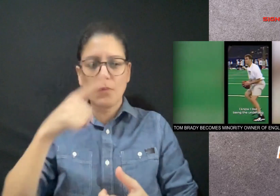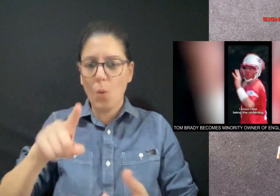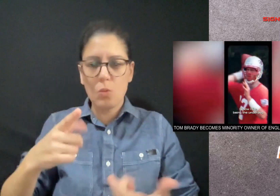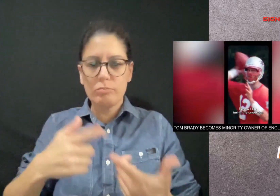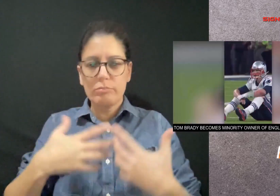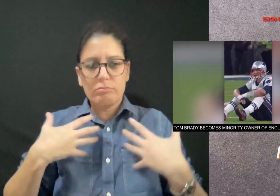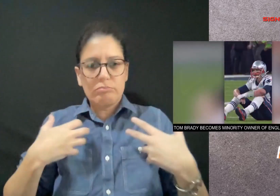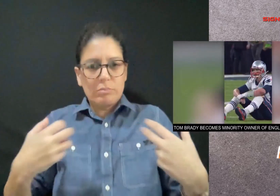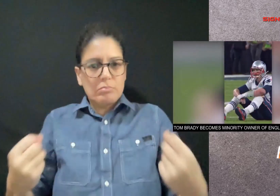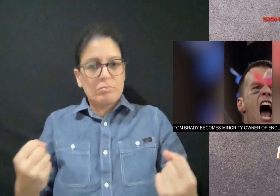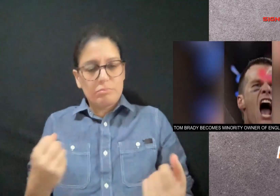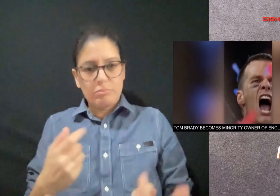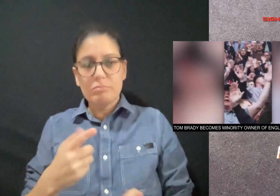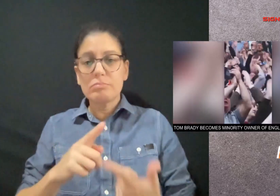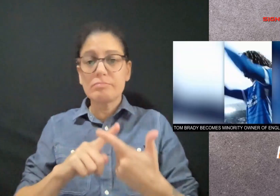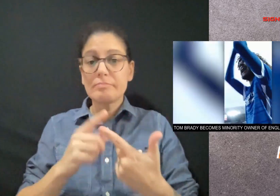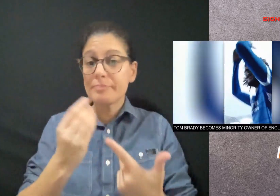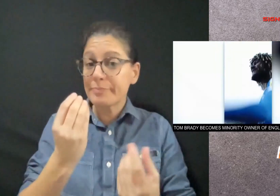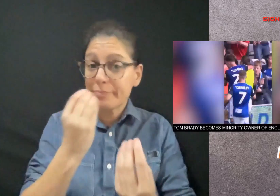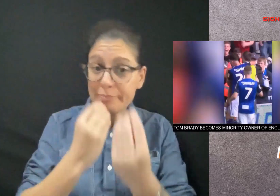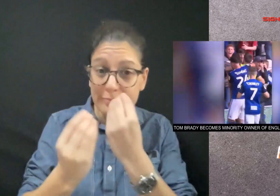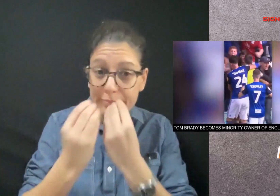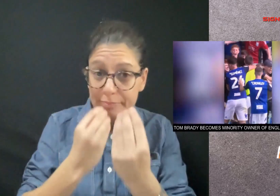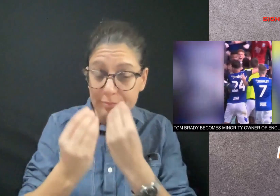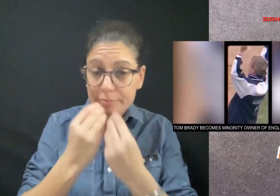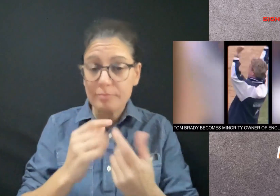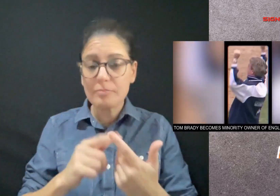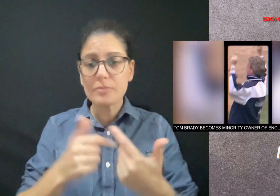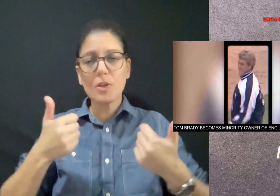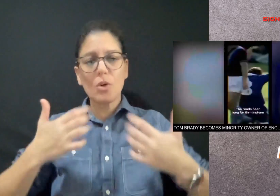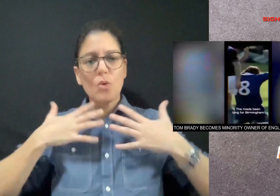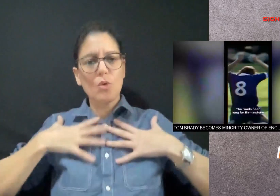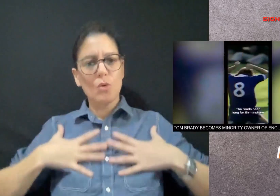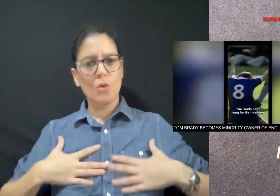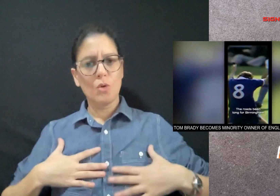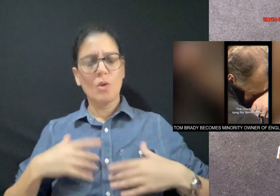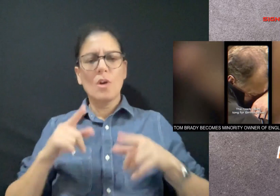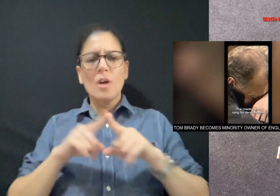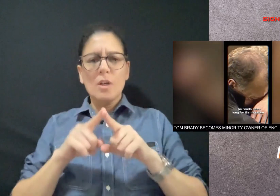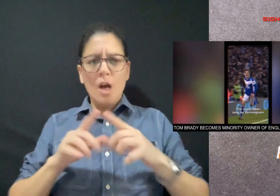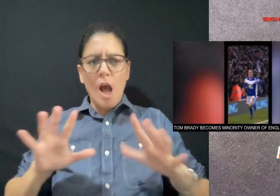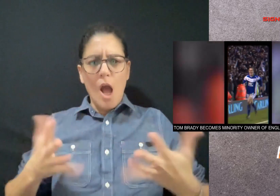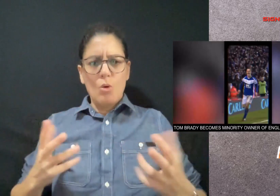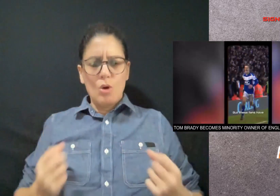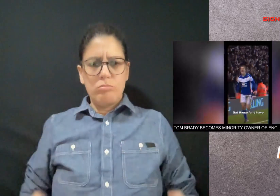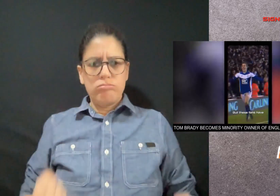he is set to advise on health nutrition wellness and recovery systems